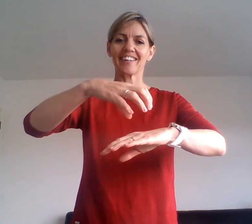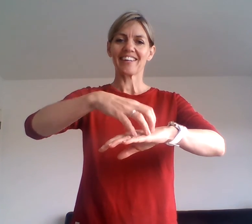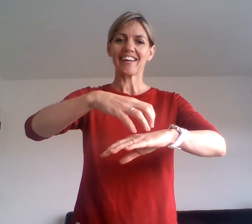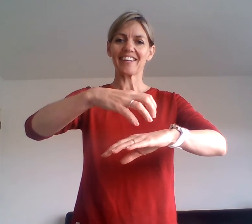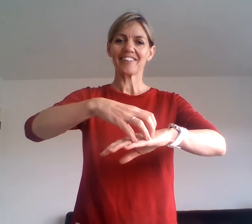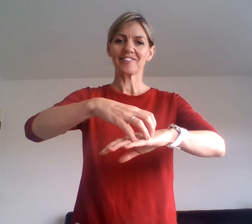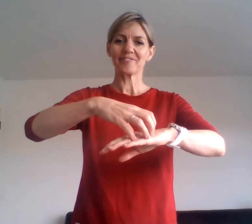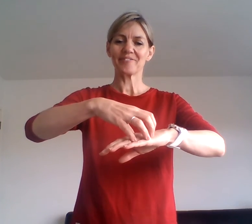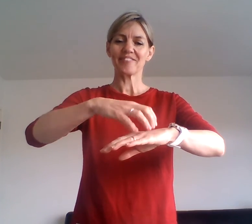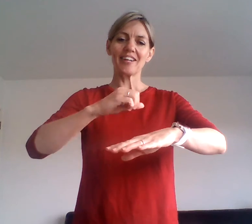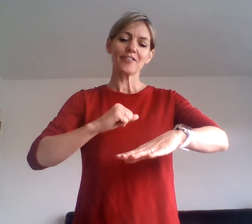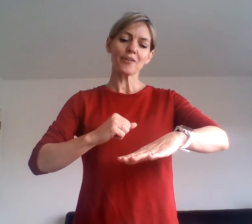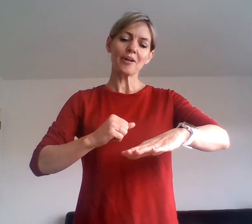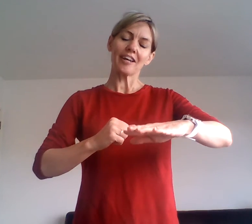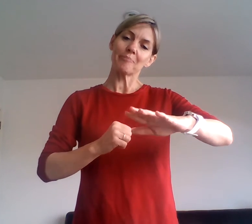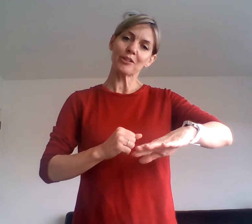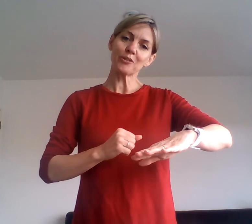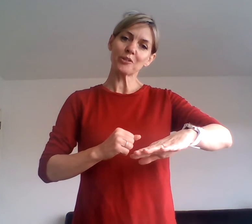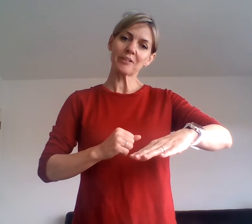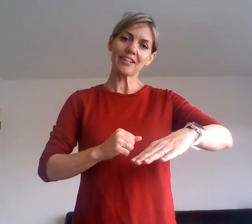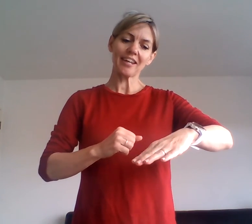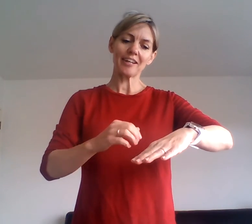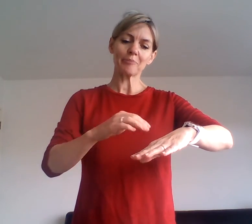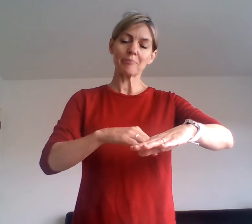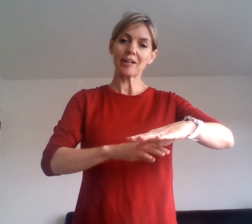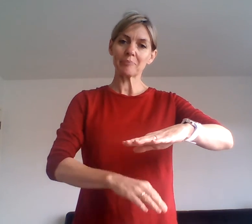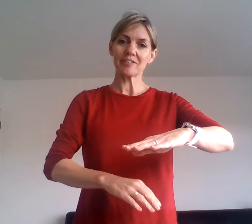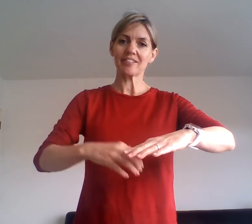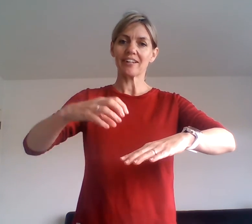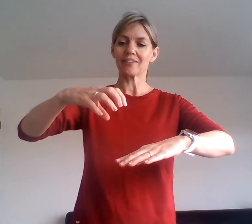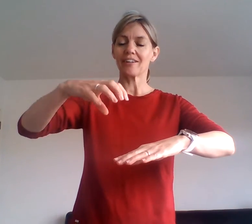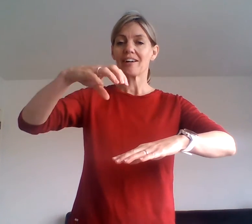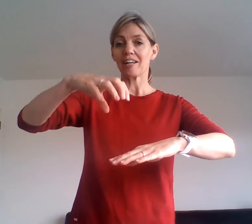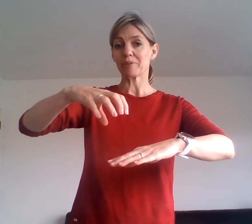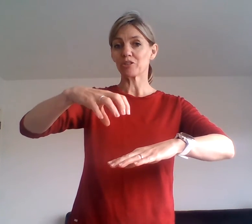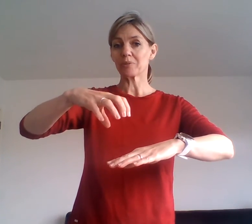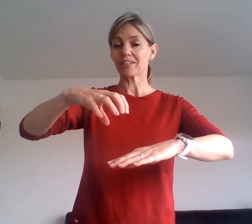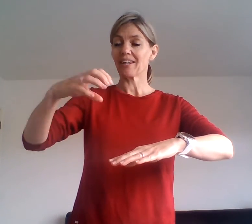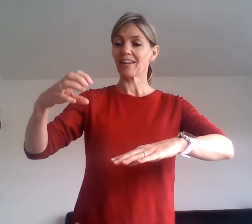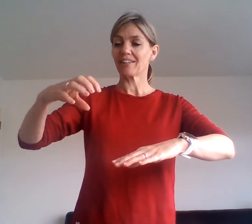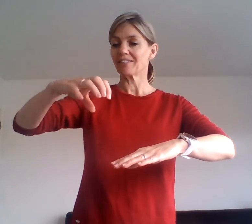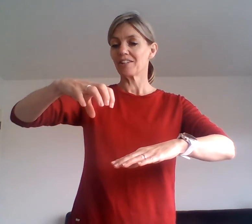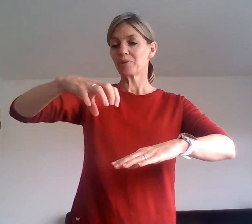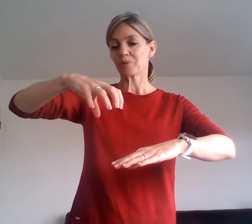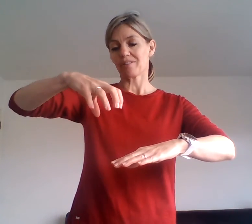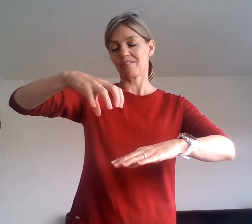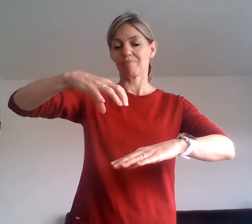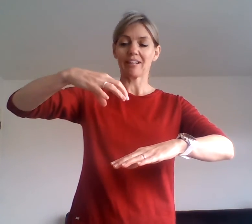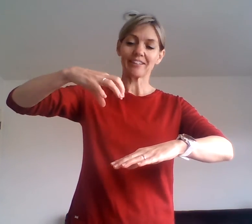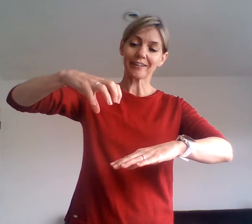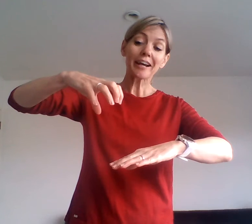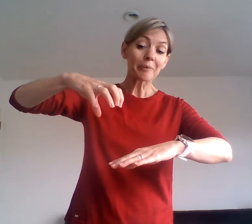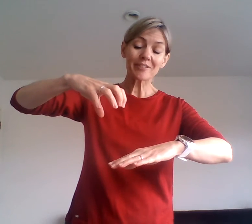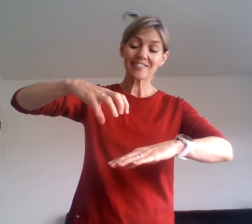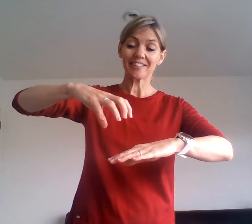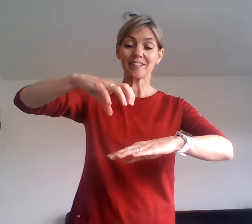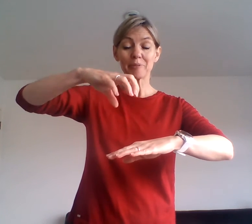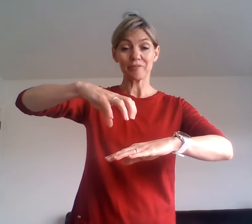Cake. So I have my non-dominant hand, my palm is down. I have my dominant hand with like a cupped C but